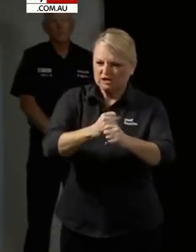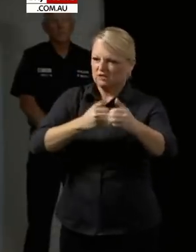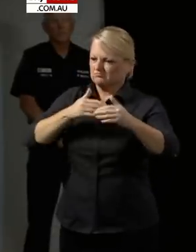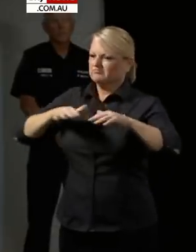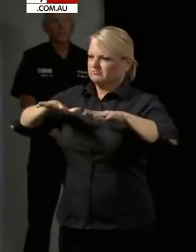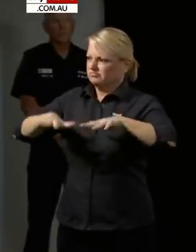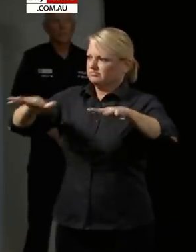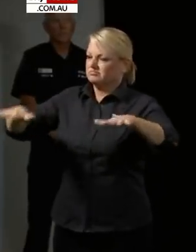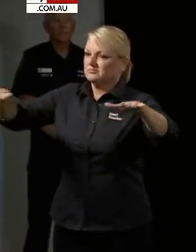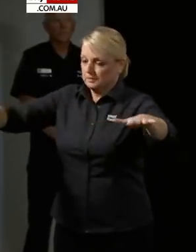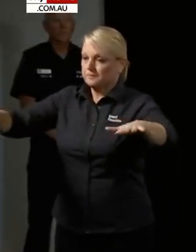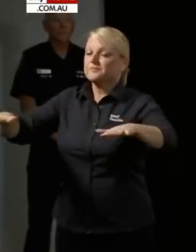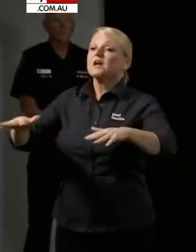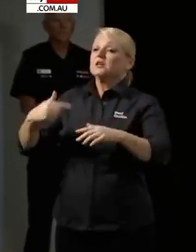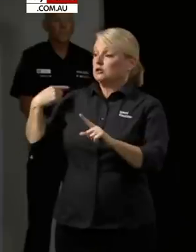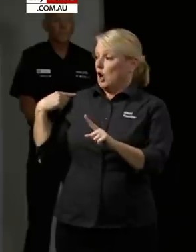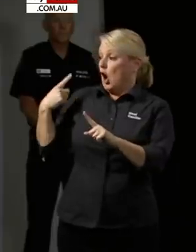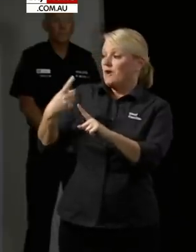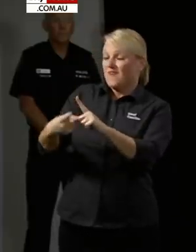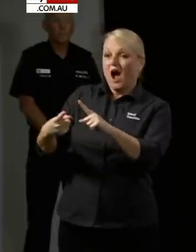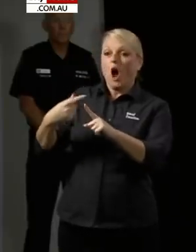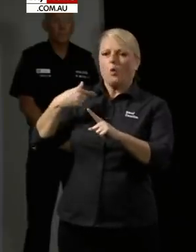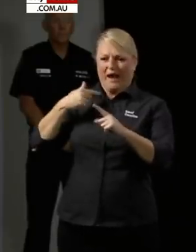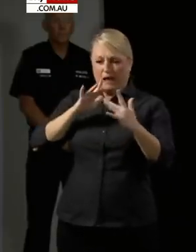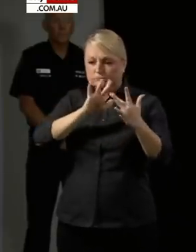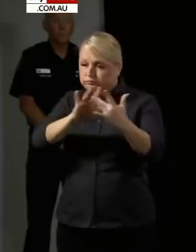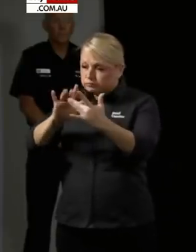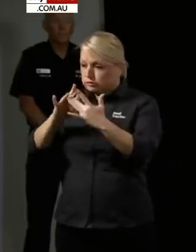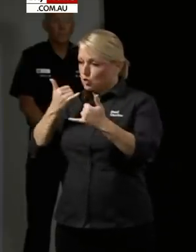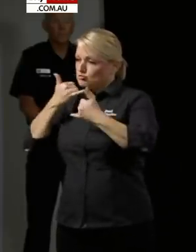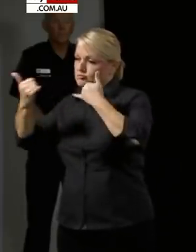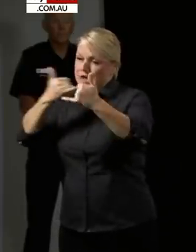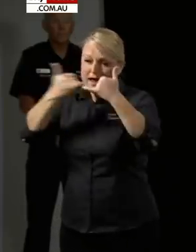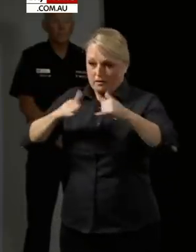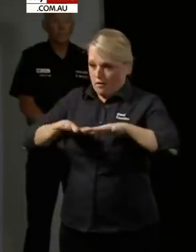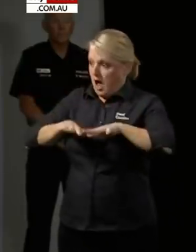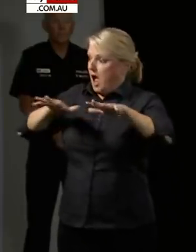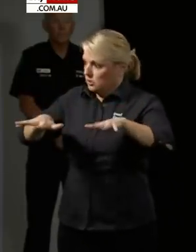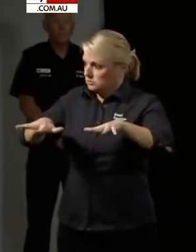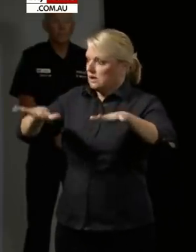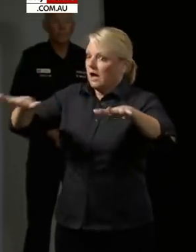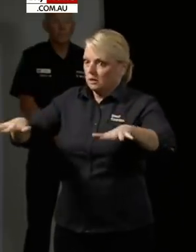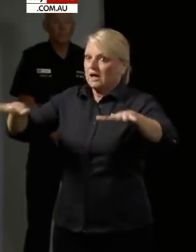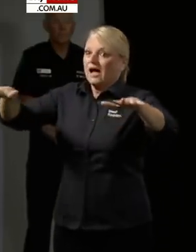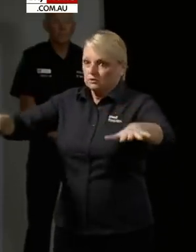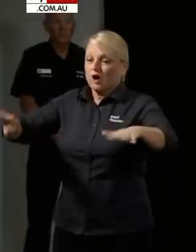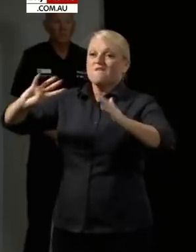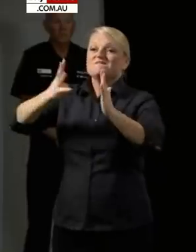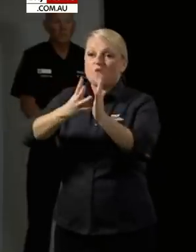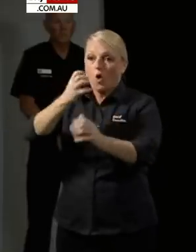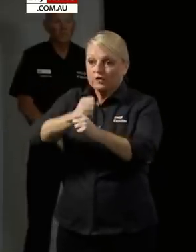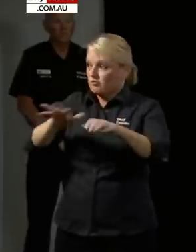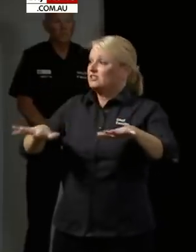done all the contact tracing up to the fourth generation but the fifth generation is out there in our community